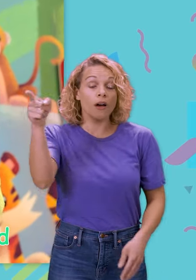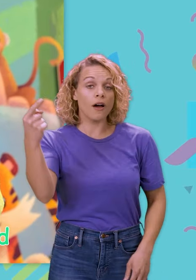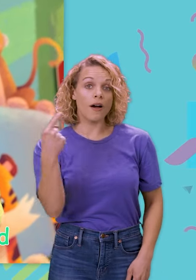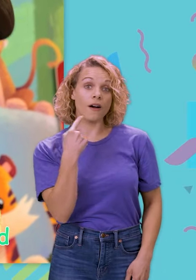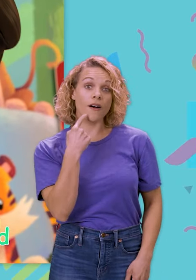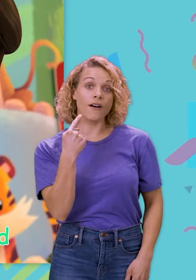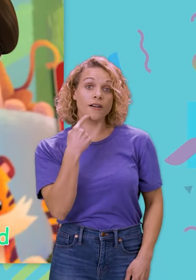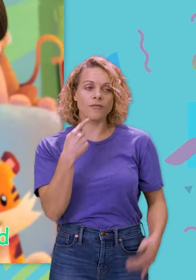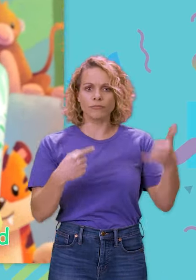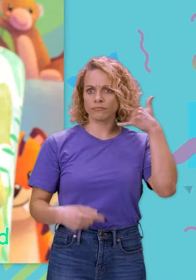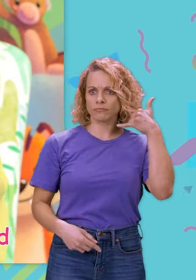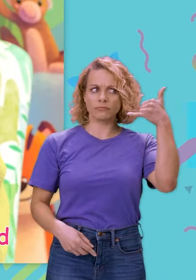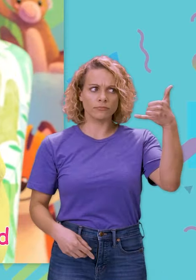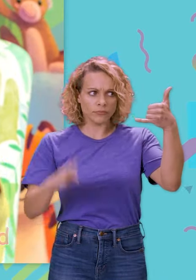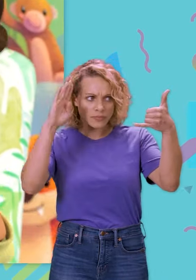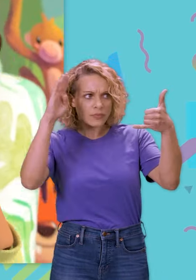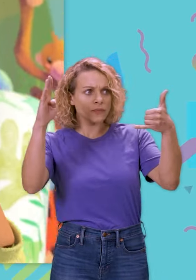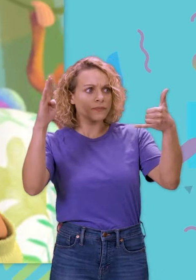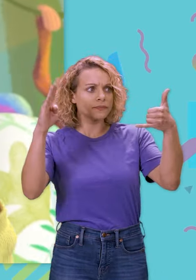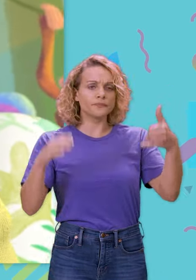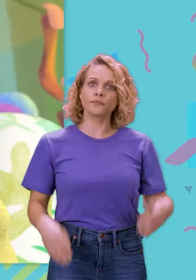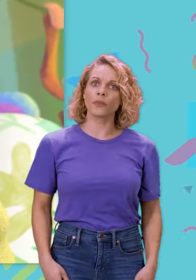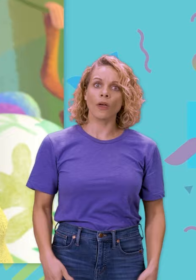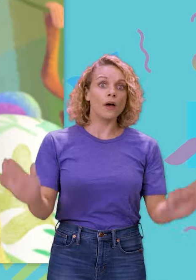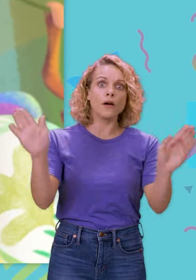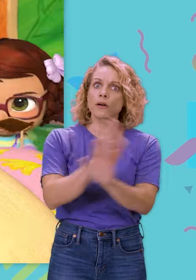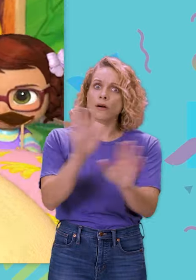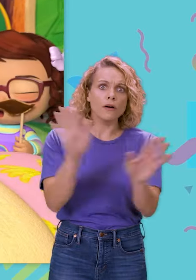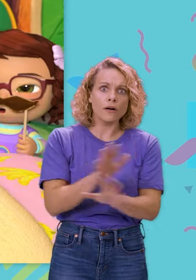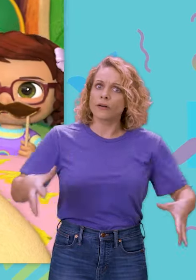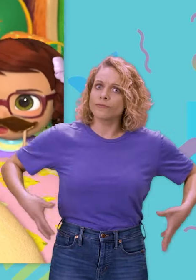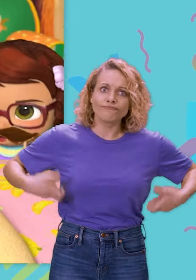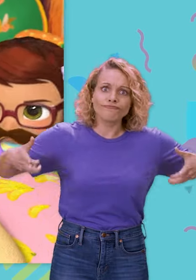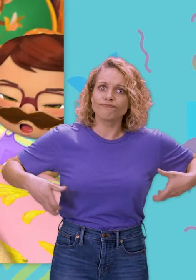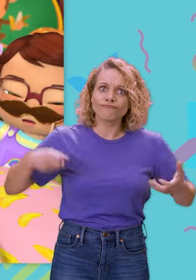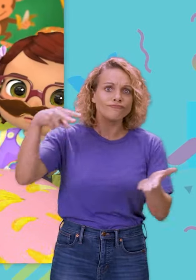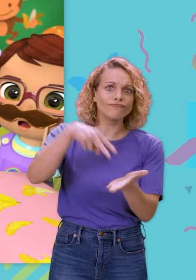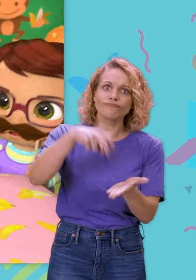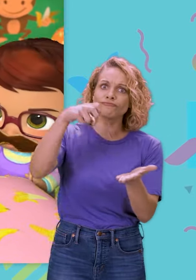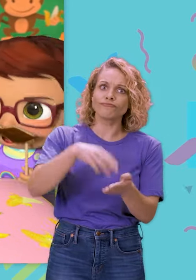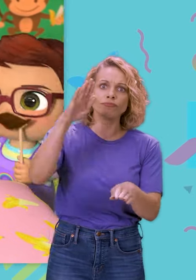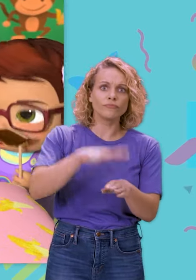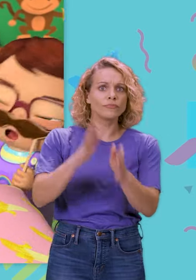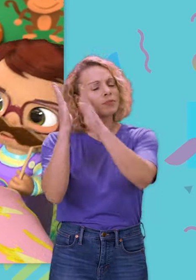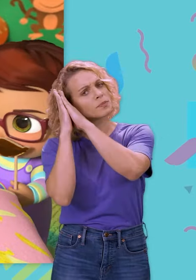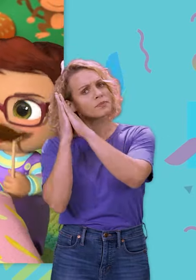and the doctor said Hello? No more monkeys jumping on the